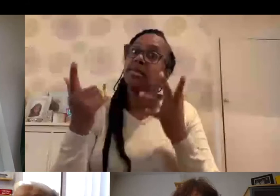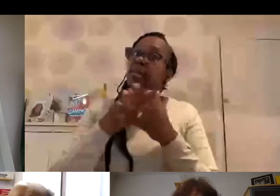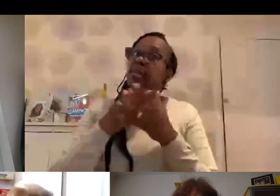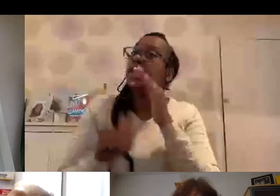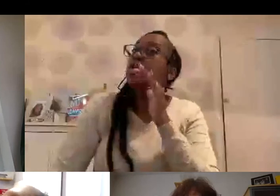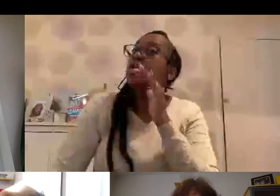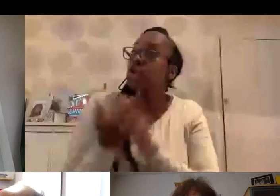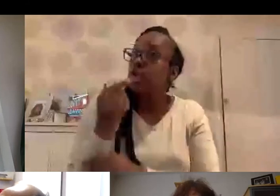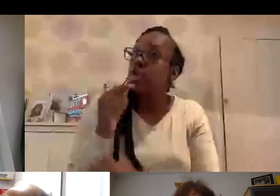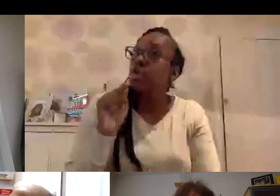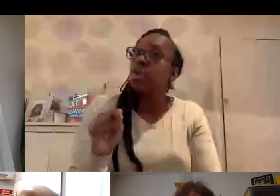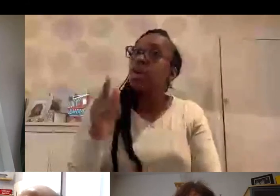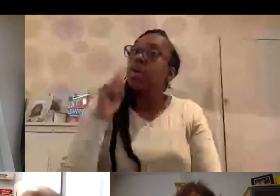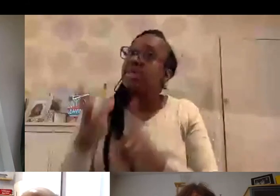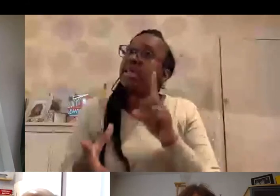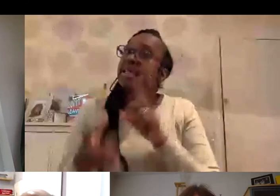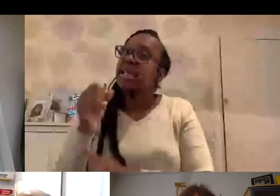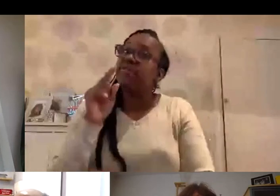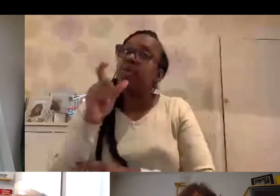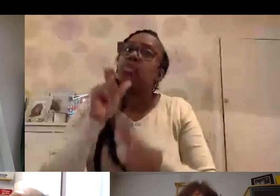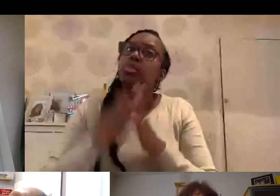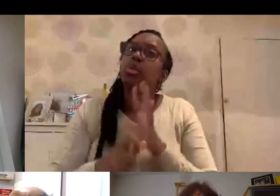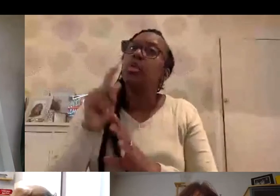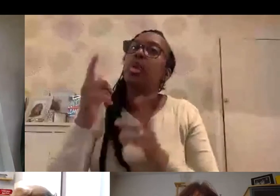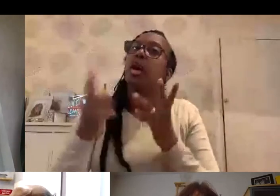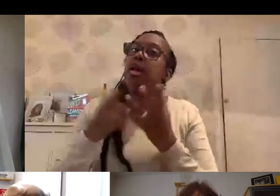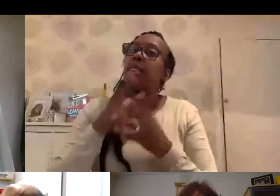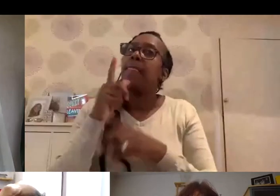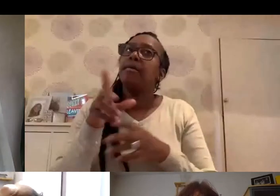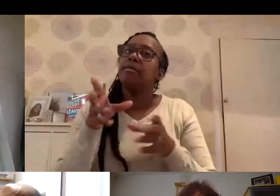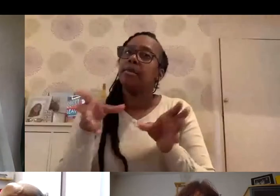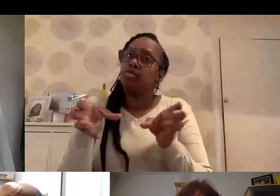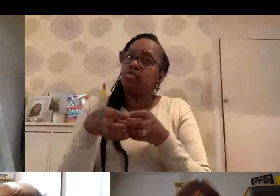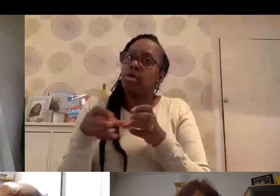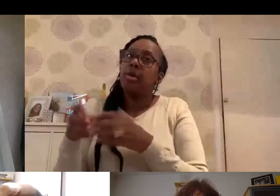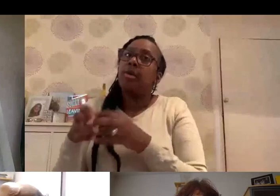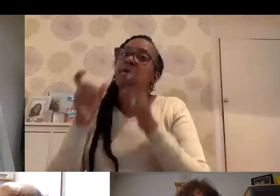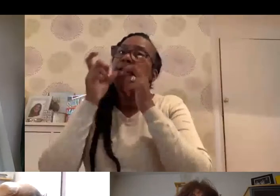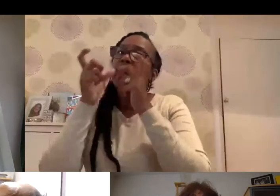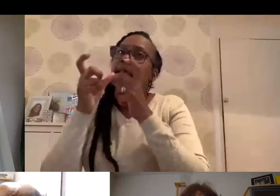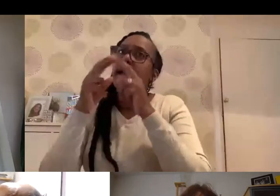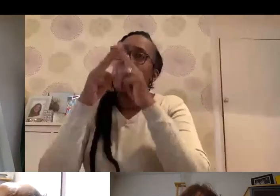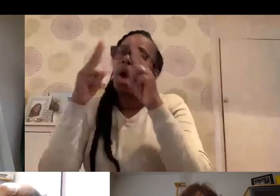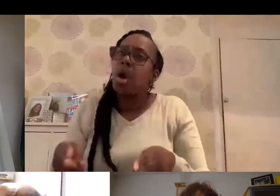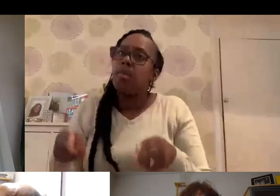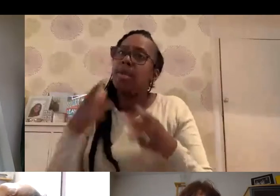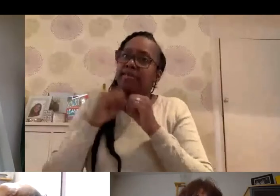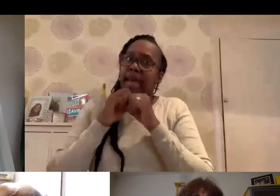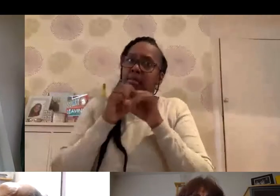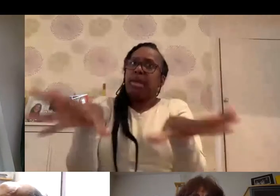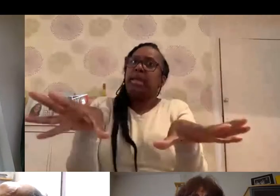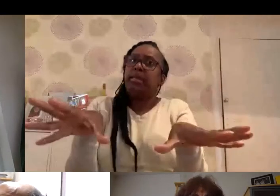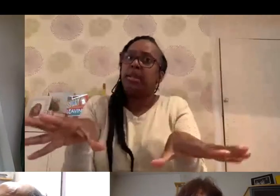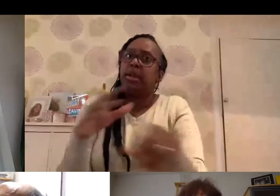then, it's successful, expand it out. We're going to do a clinic for care homes that are experiencing outbreaks. it's sort